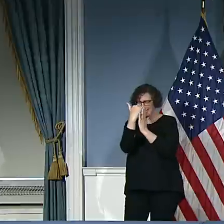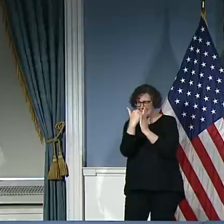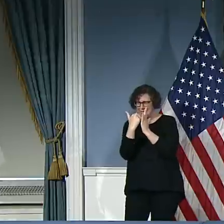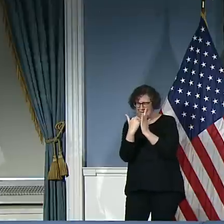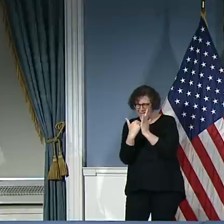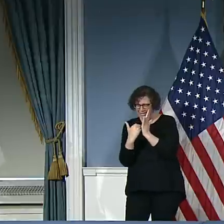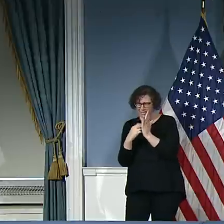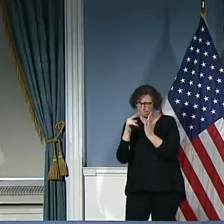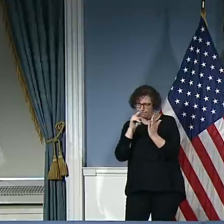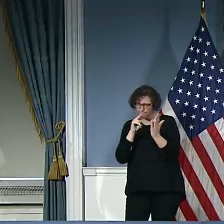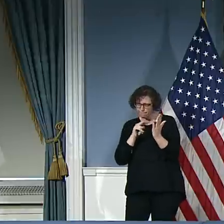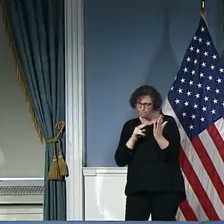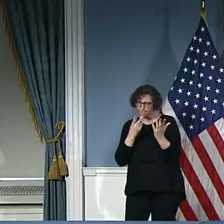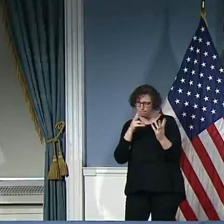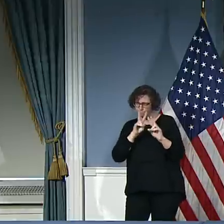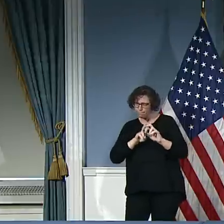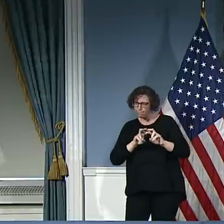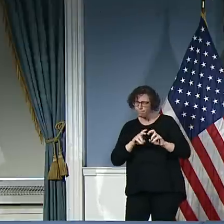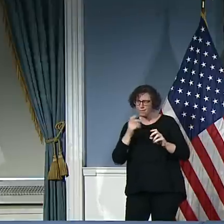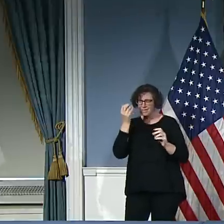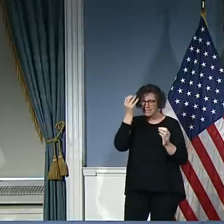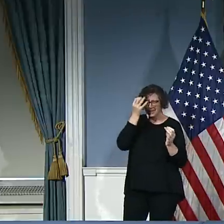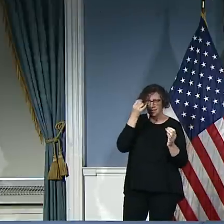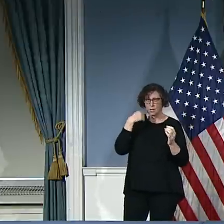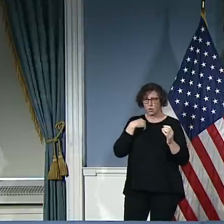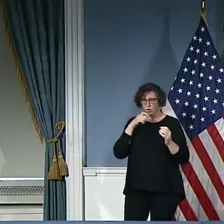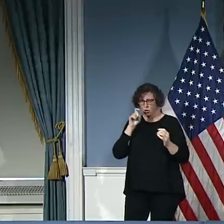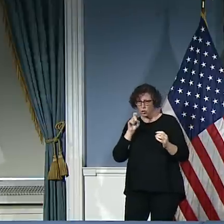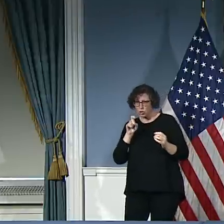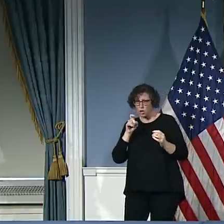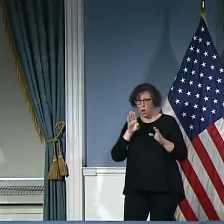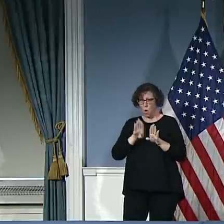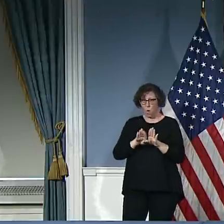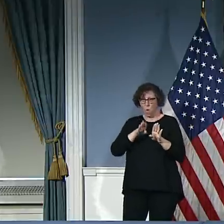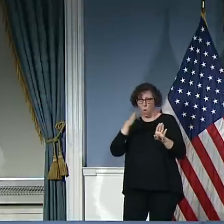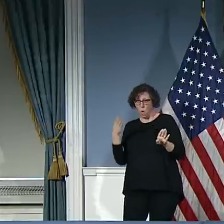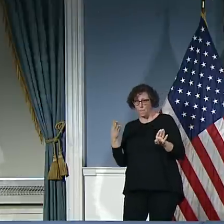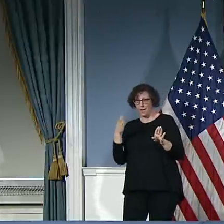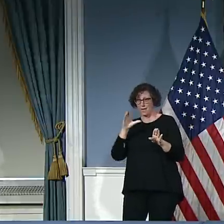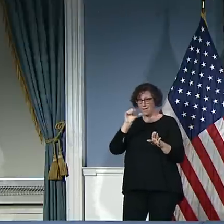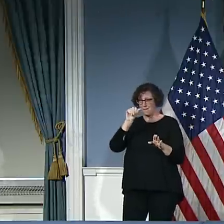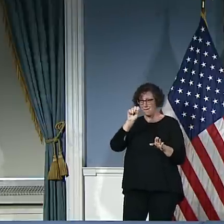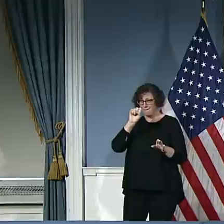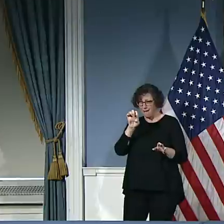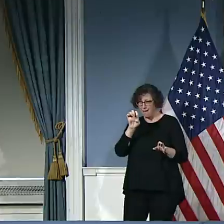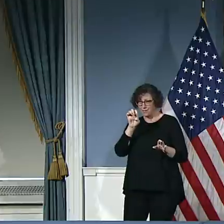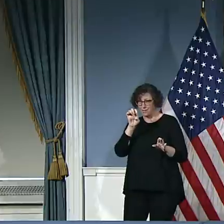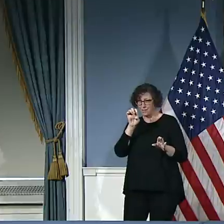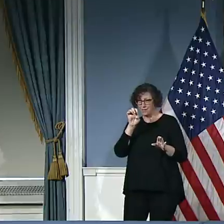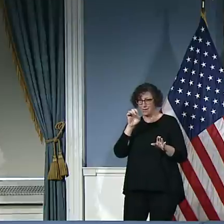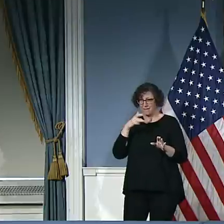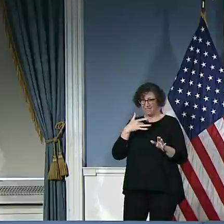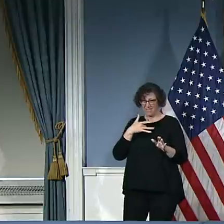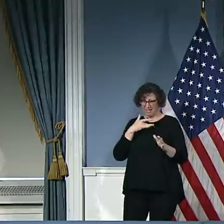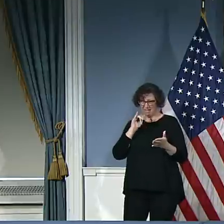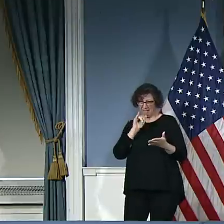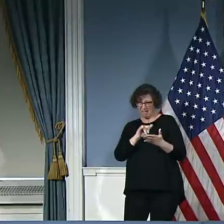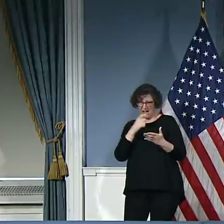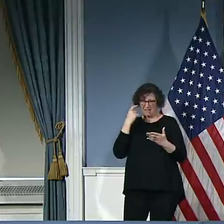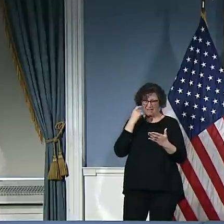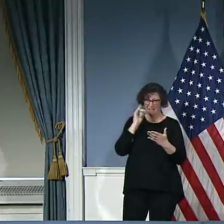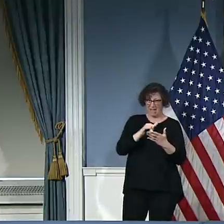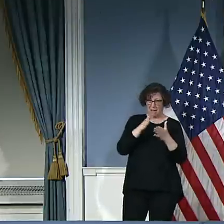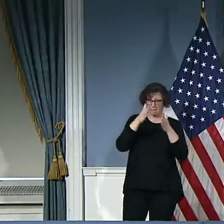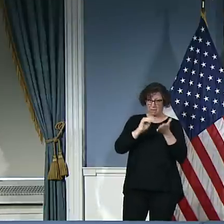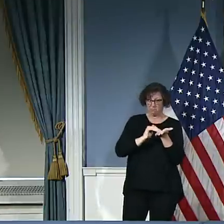we would then be in a position to make a determination? Would they be arrested on a different case? There's many variables that we're looking at, but